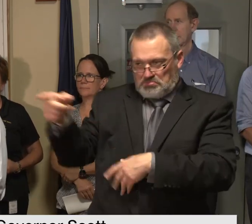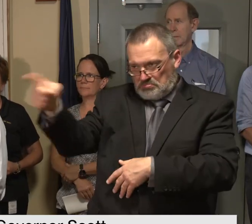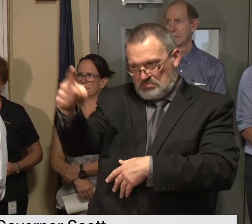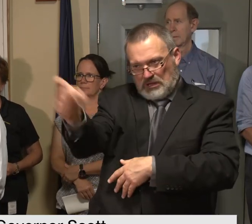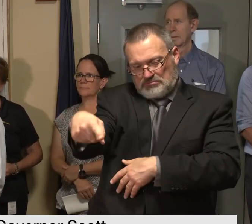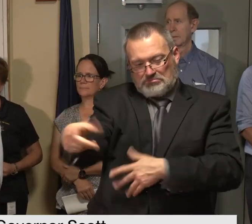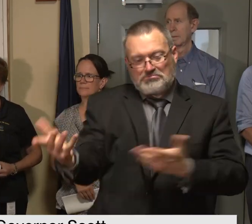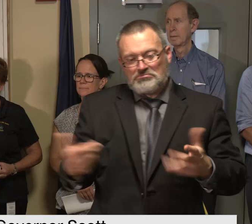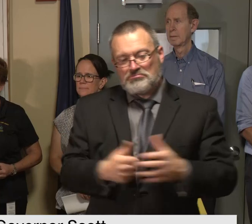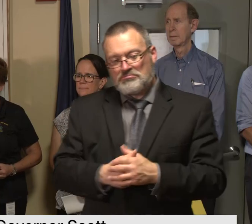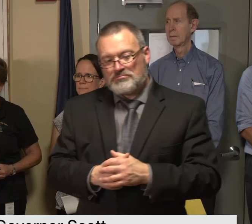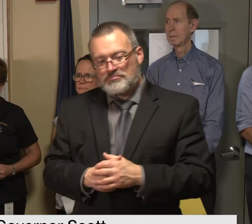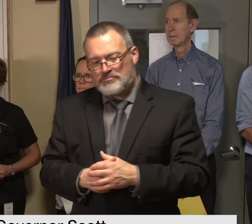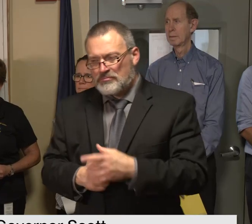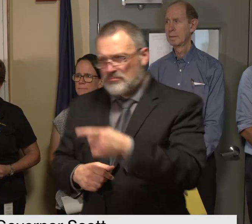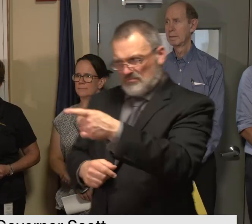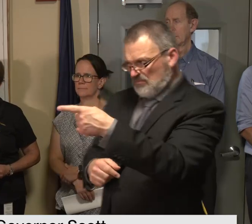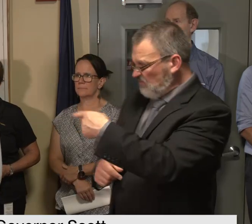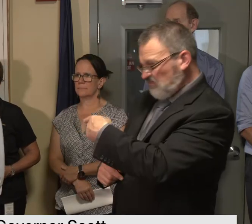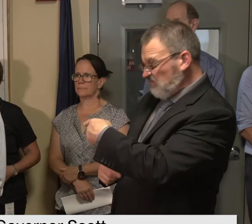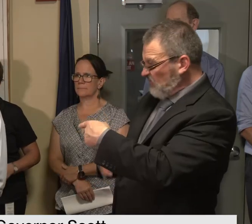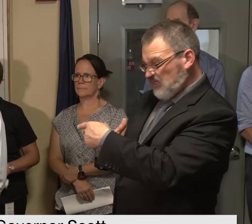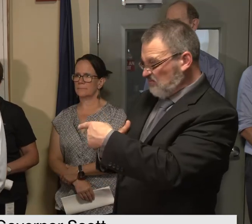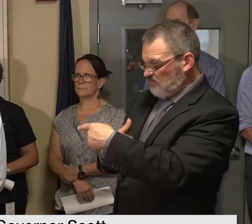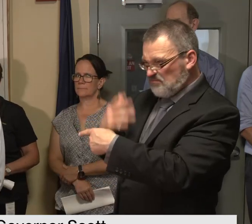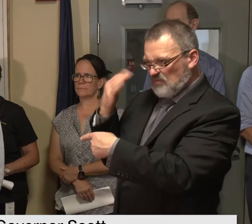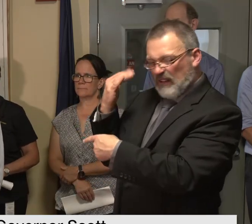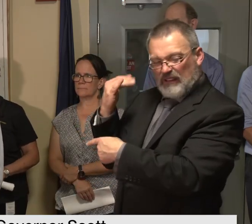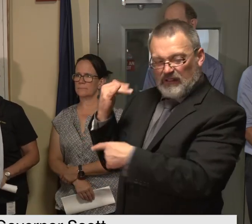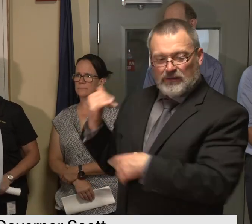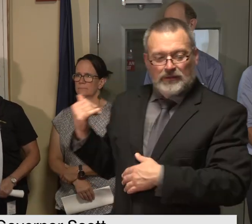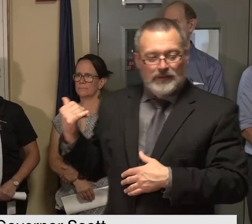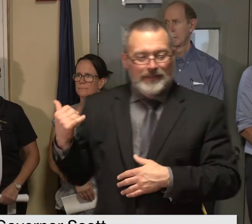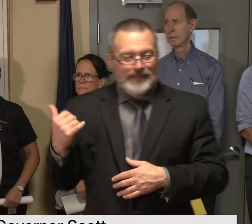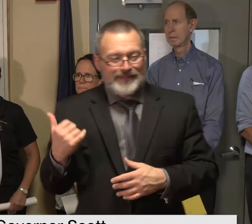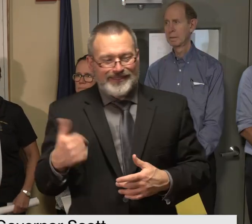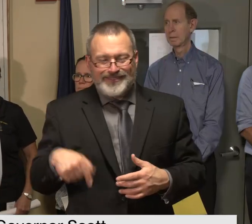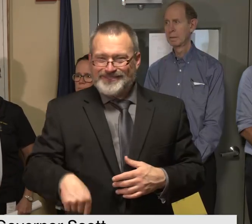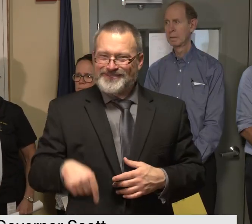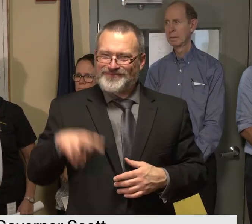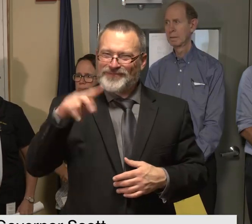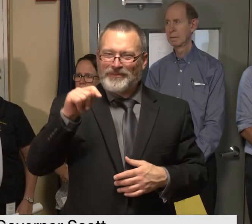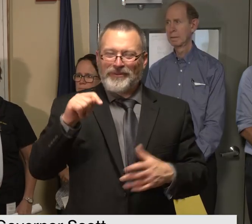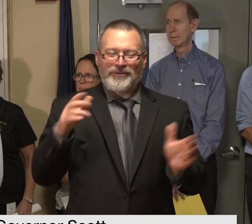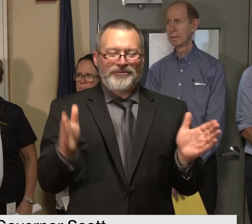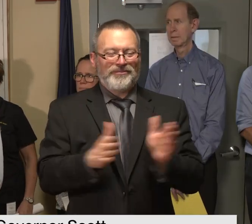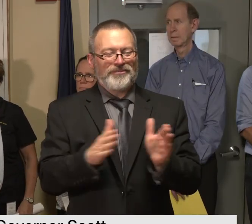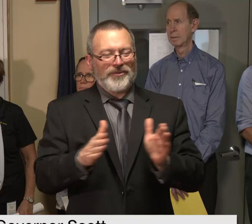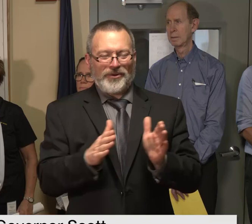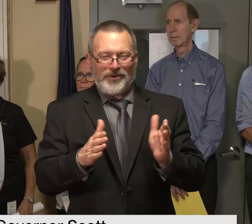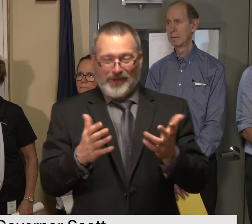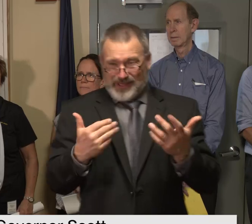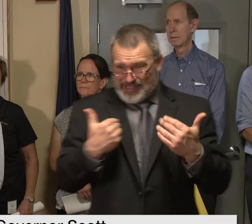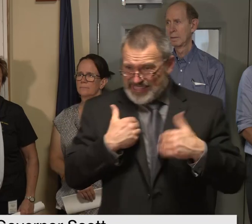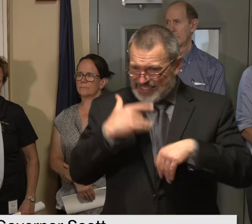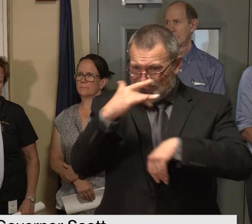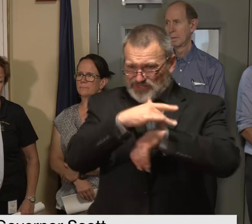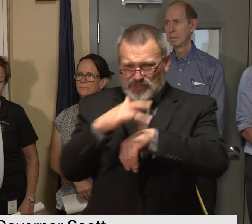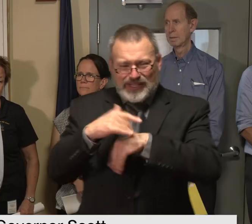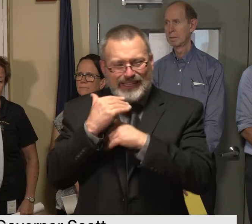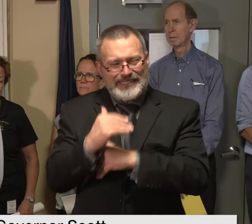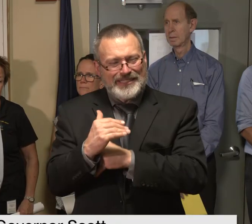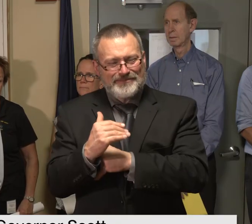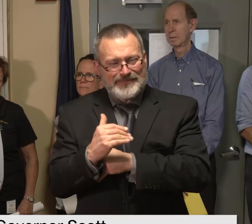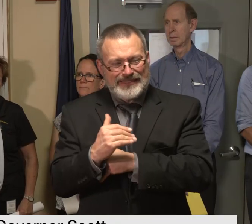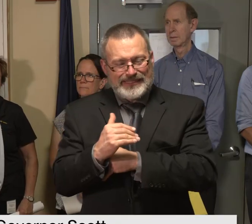because i think uh we're a very small state with limited resources and this is a legal case that's going